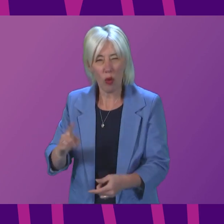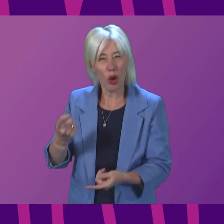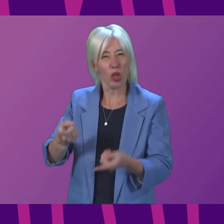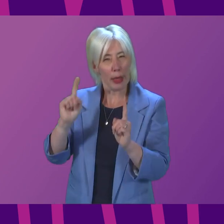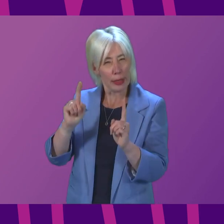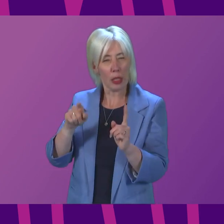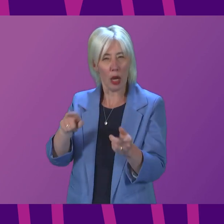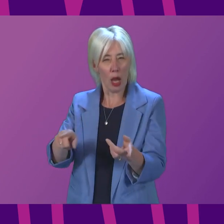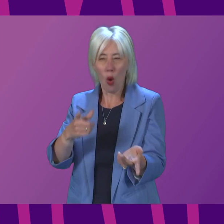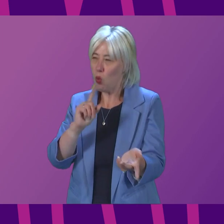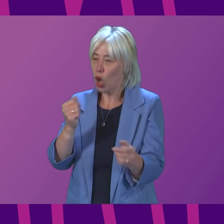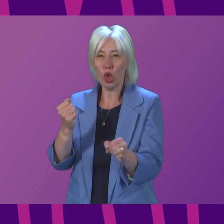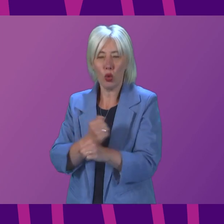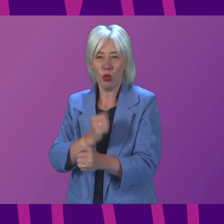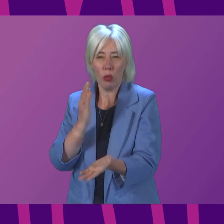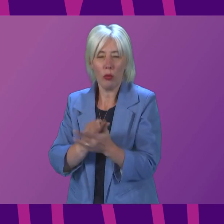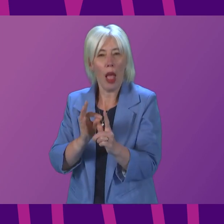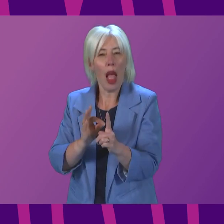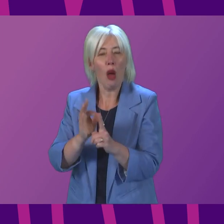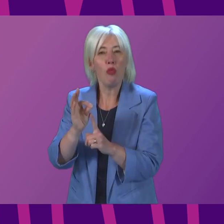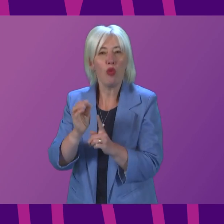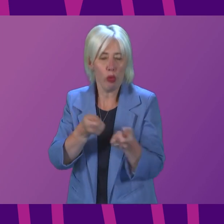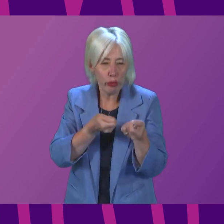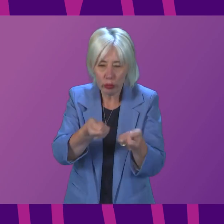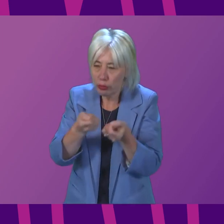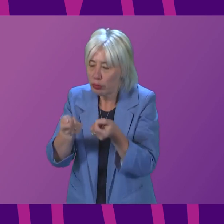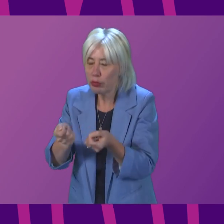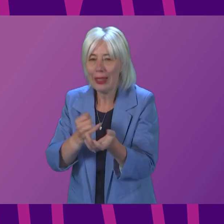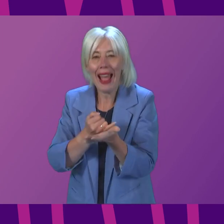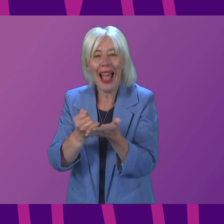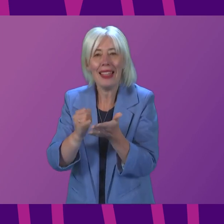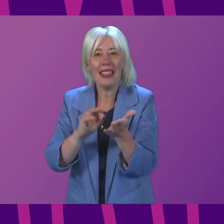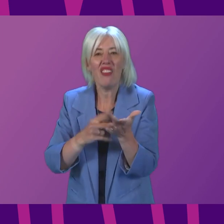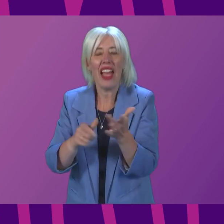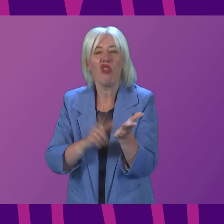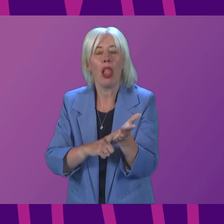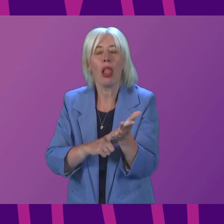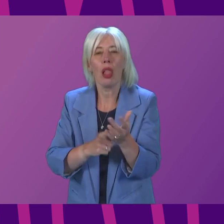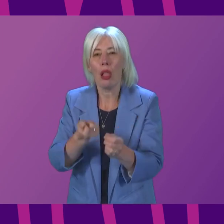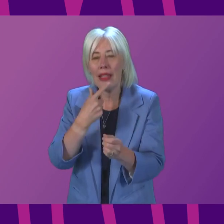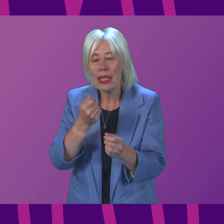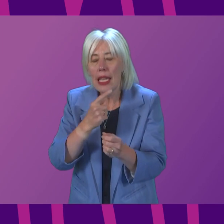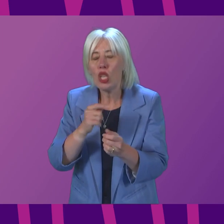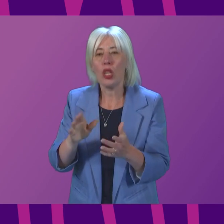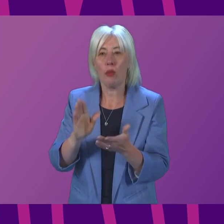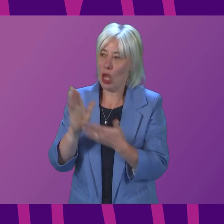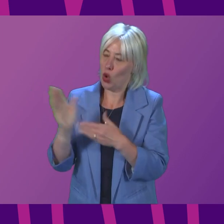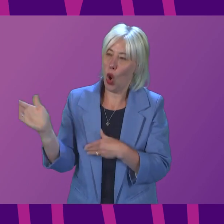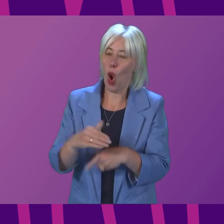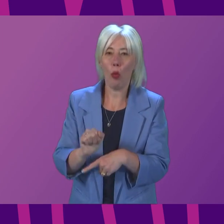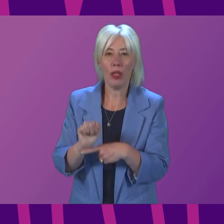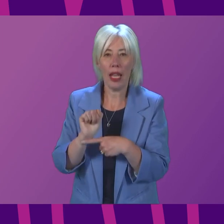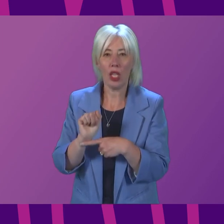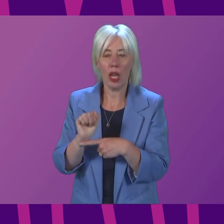action is being taken to improve the administration of antiviral medication so that everyone is protected? How much is currently being